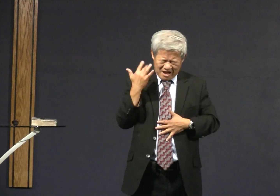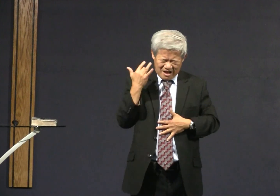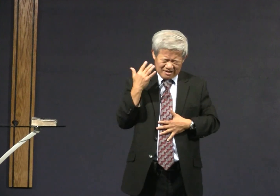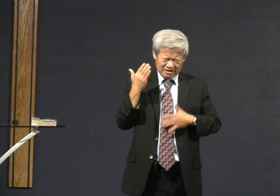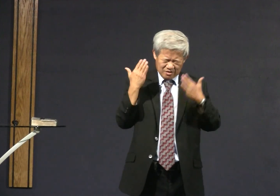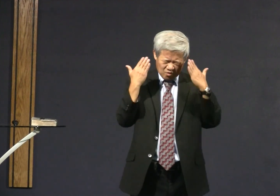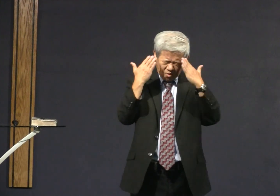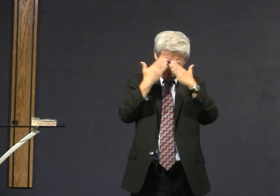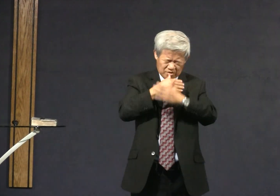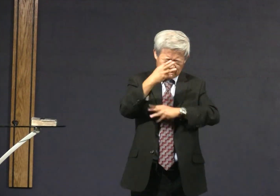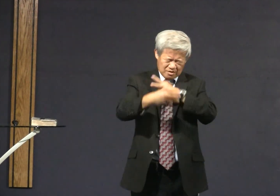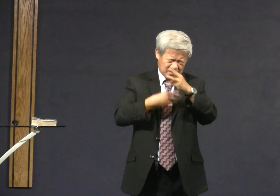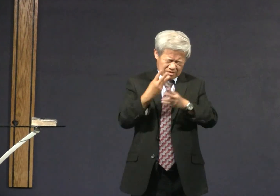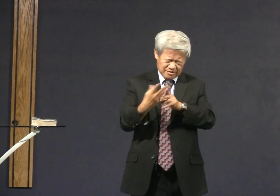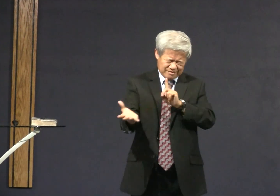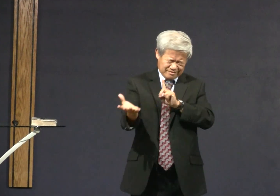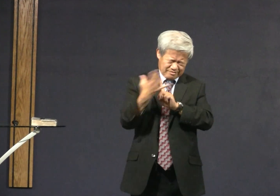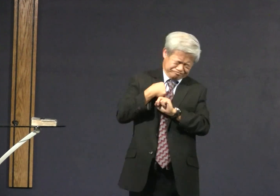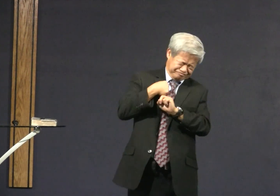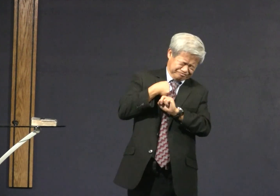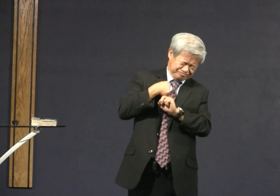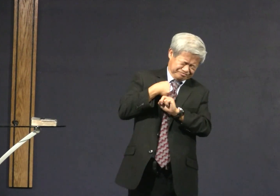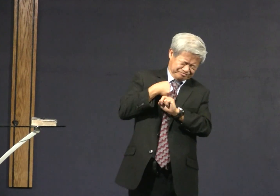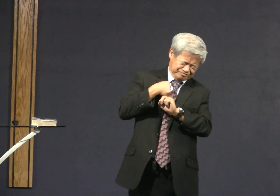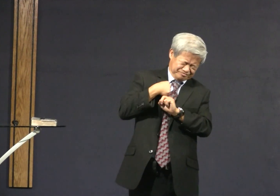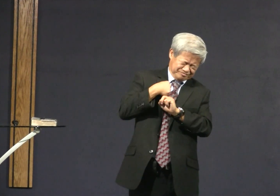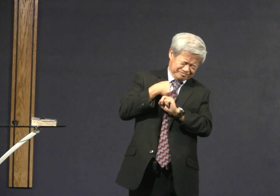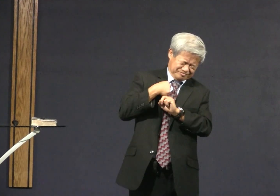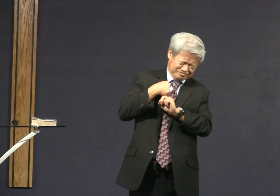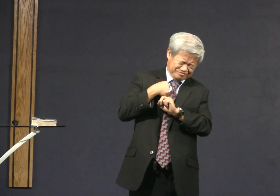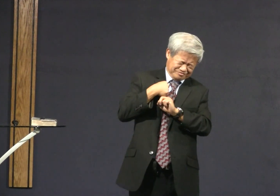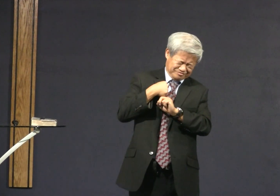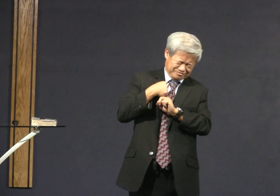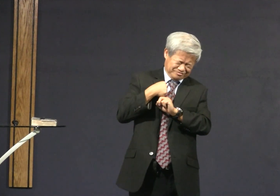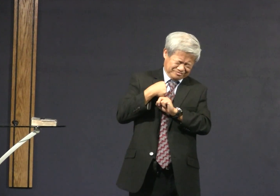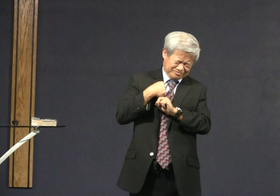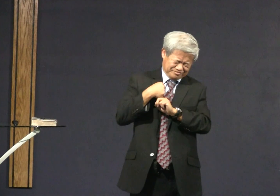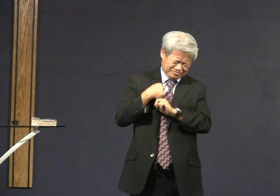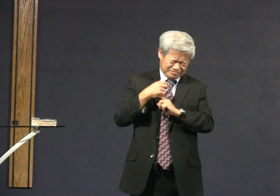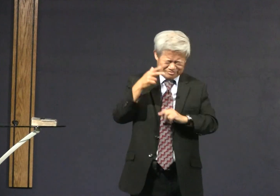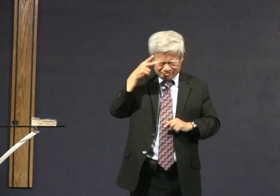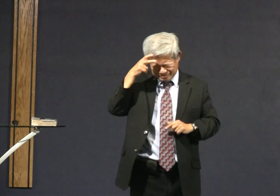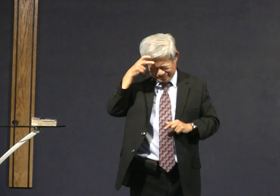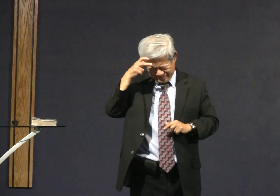because we have no courage. We're afraid because the world overwhelms us.